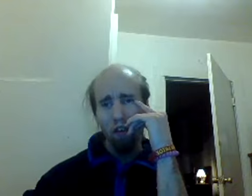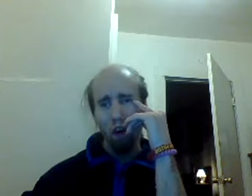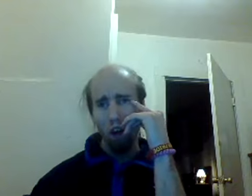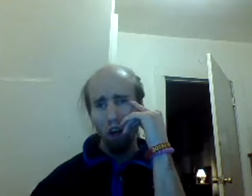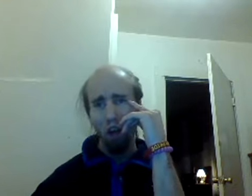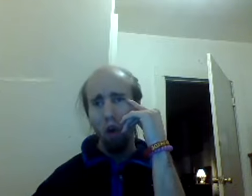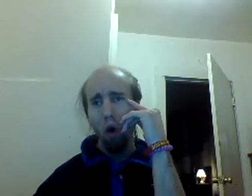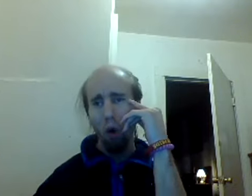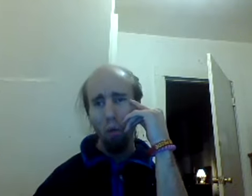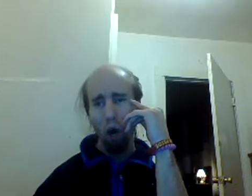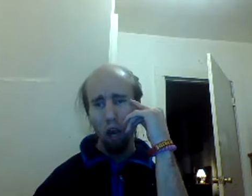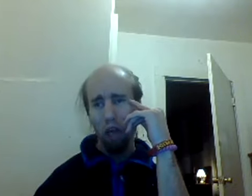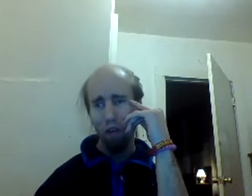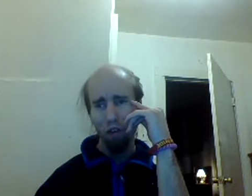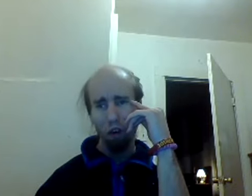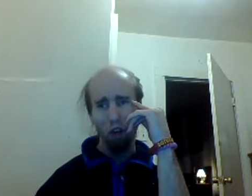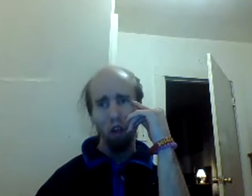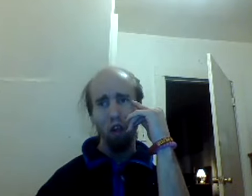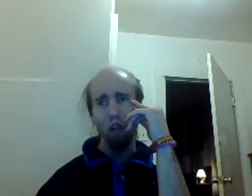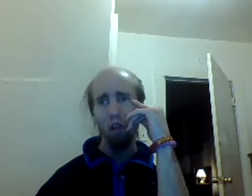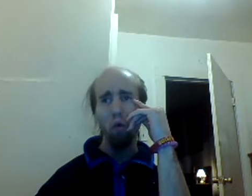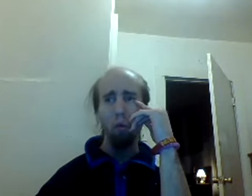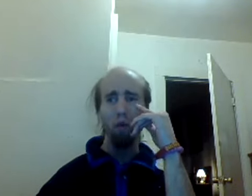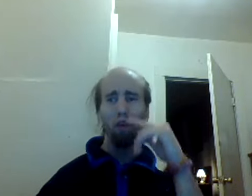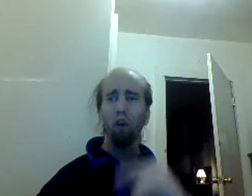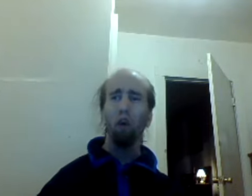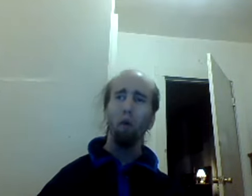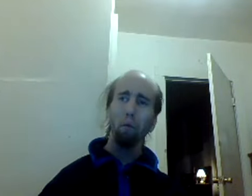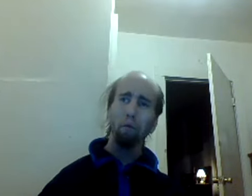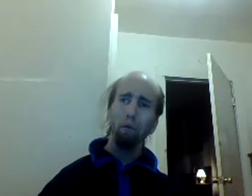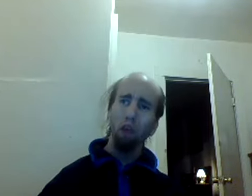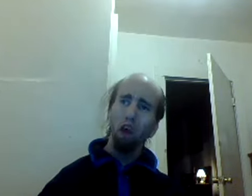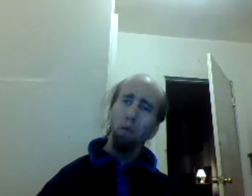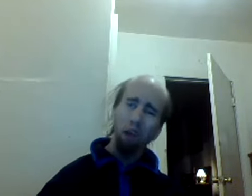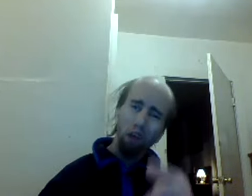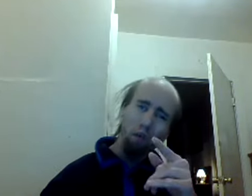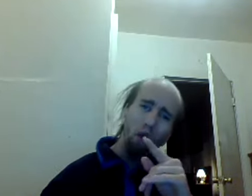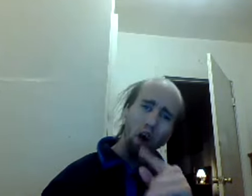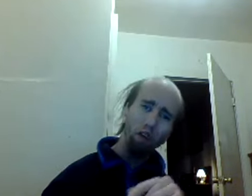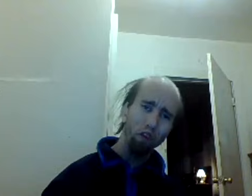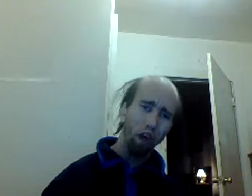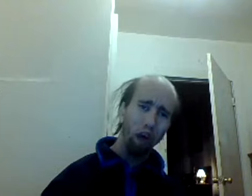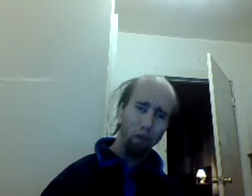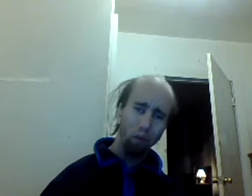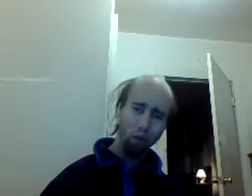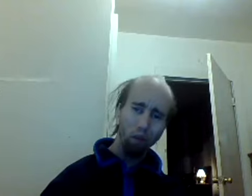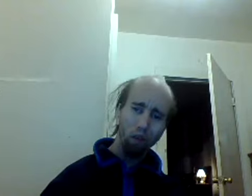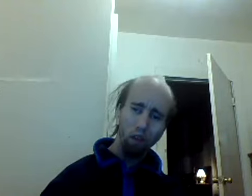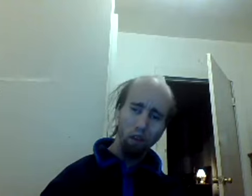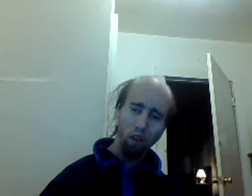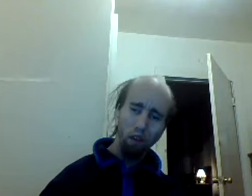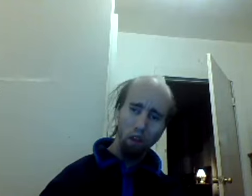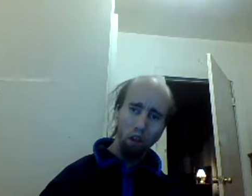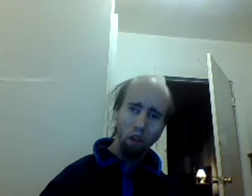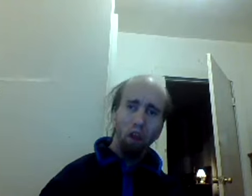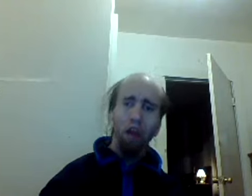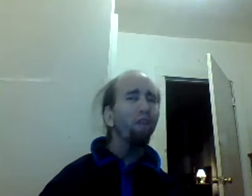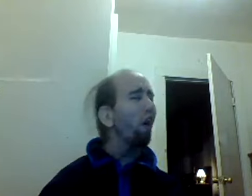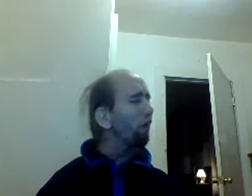he started or why he started to do music but you've lost that you